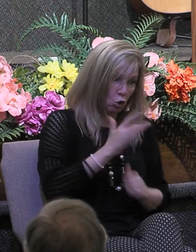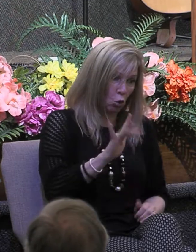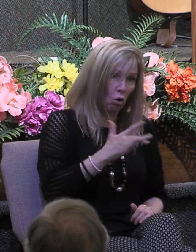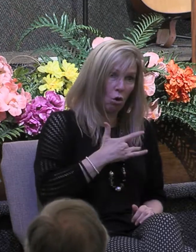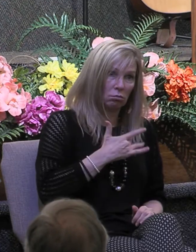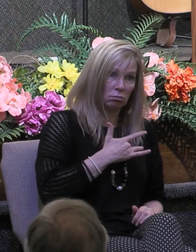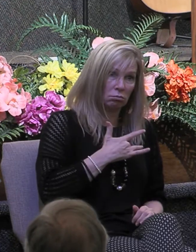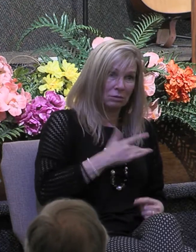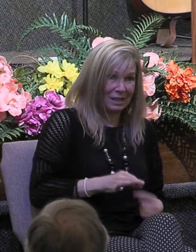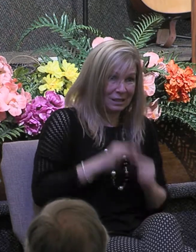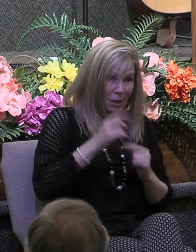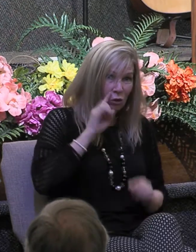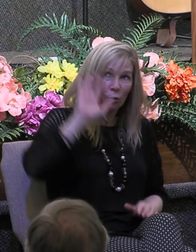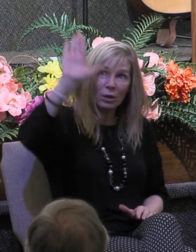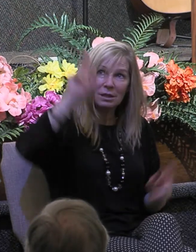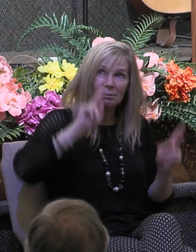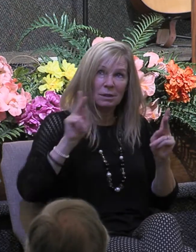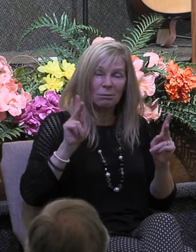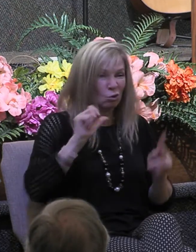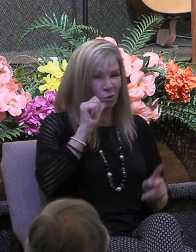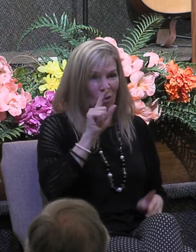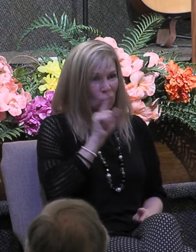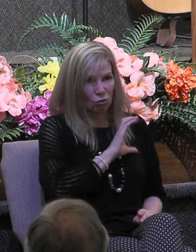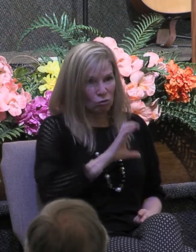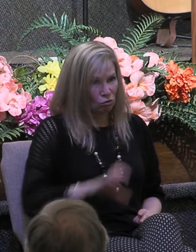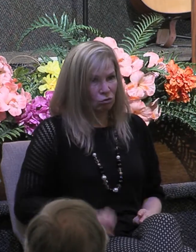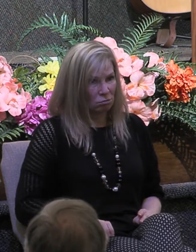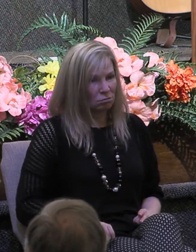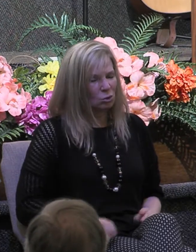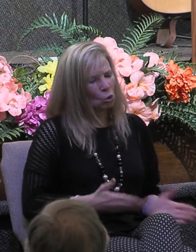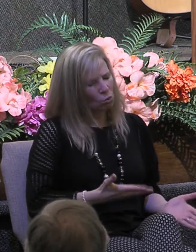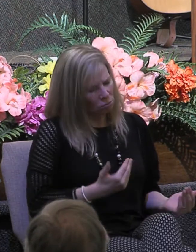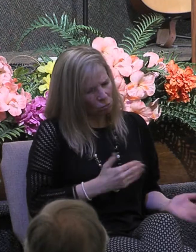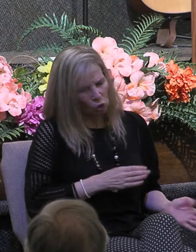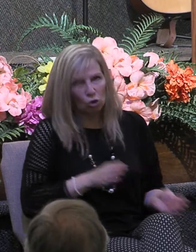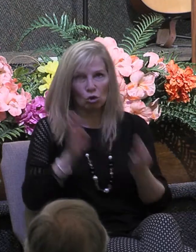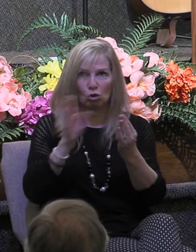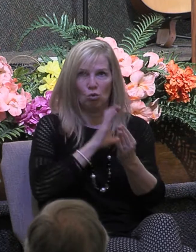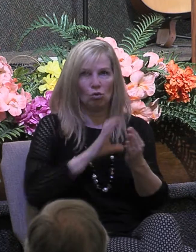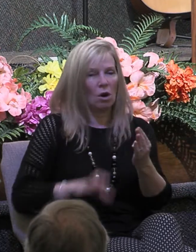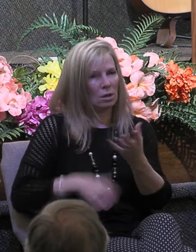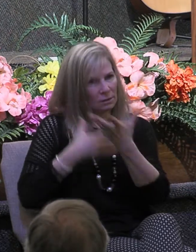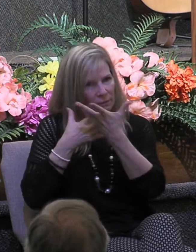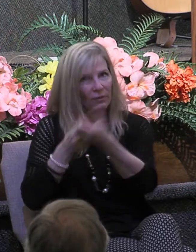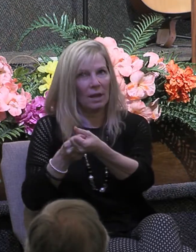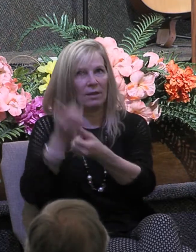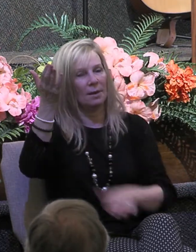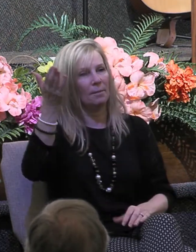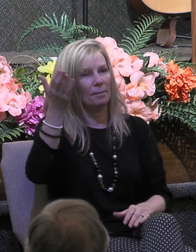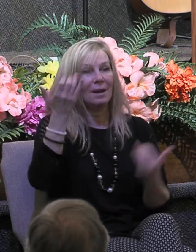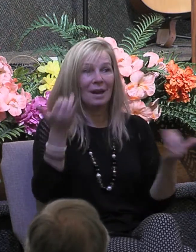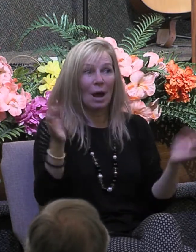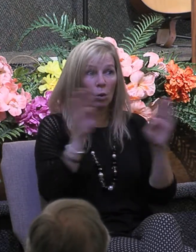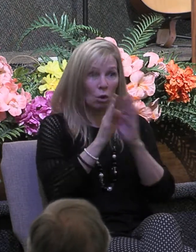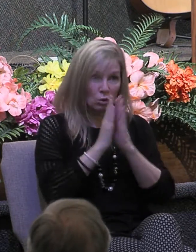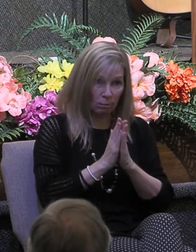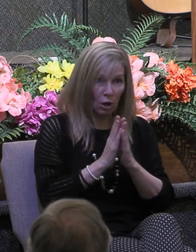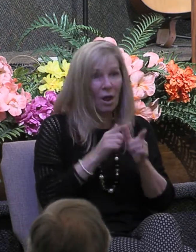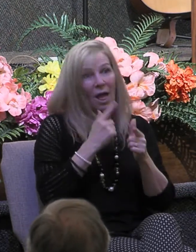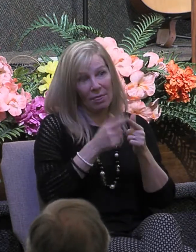so turn to Christ put your faith in him I'm going to close in prayer and then I'm going to turn things over